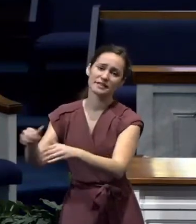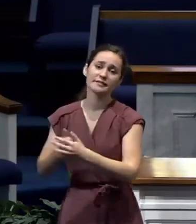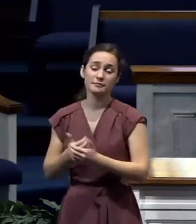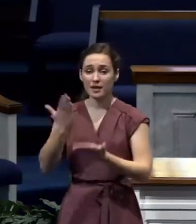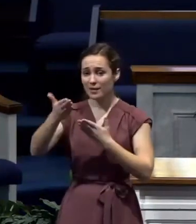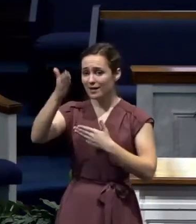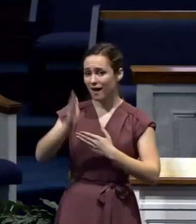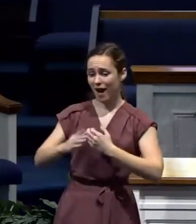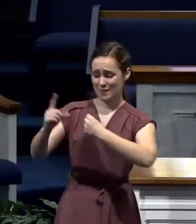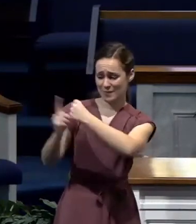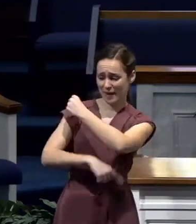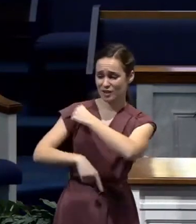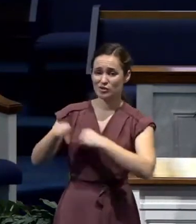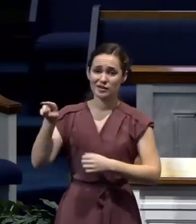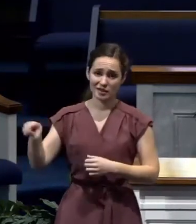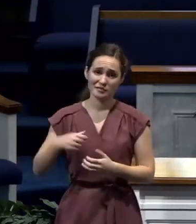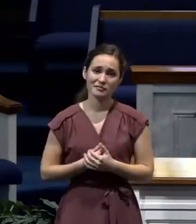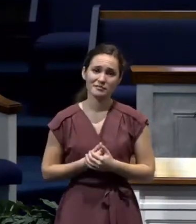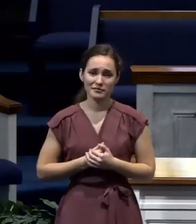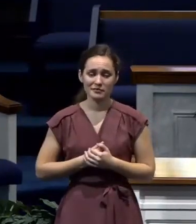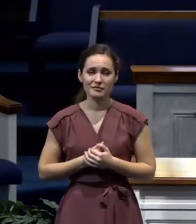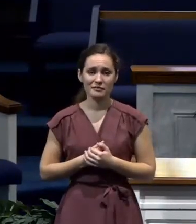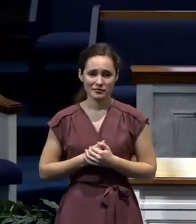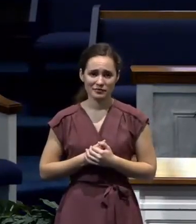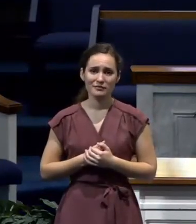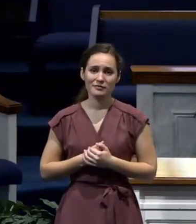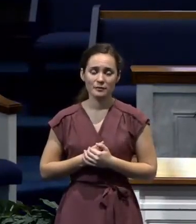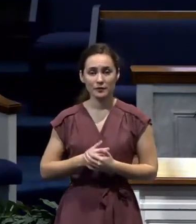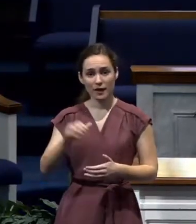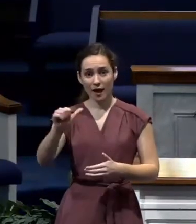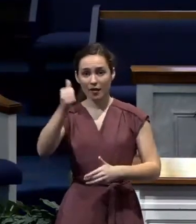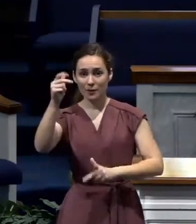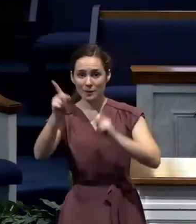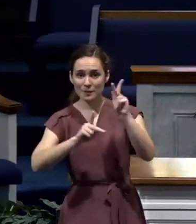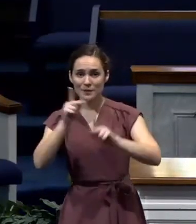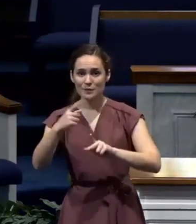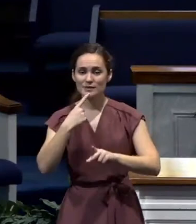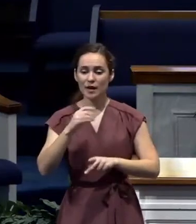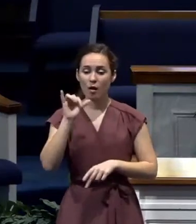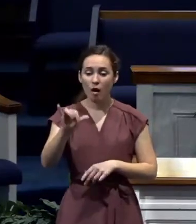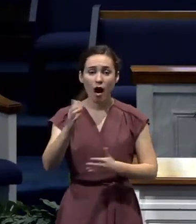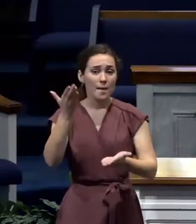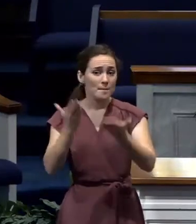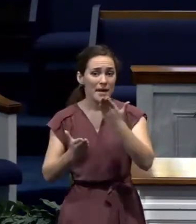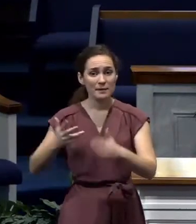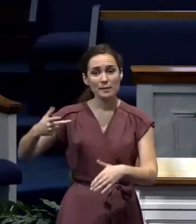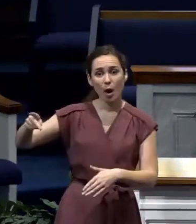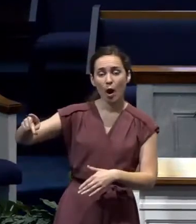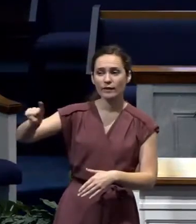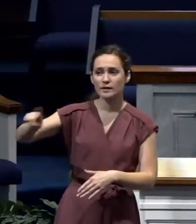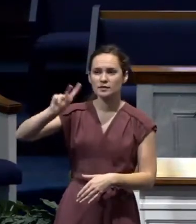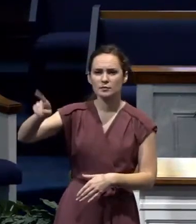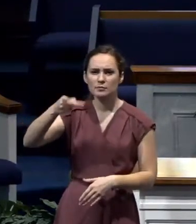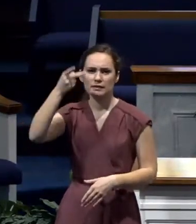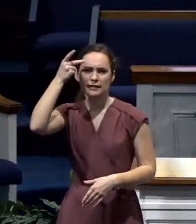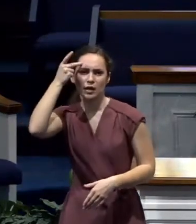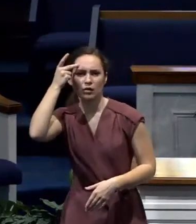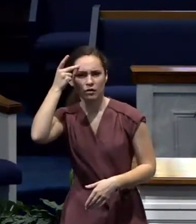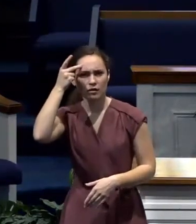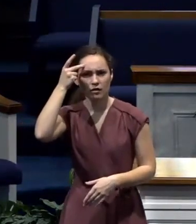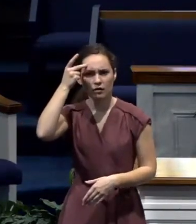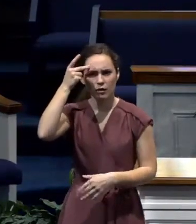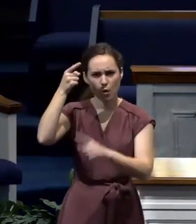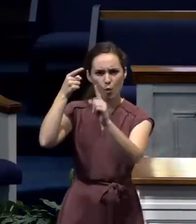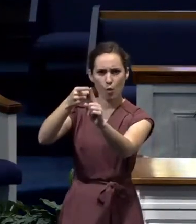something that he did. Or there are others actually saying, well, maybe Paul is being political. Maybe he's trying to appease